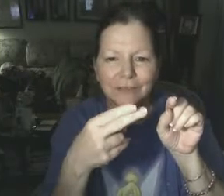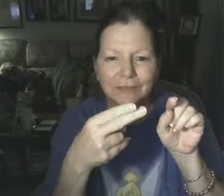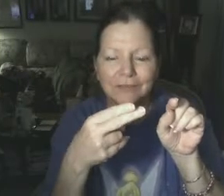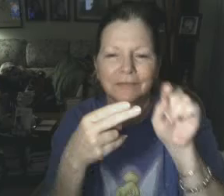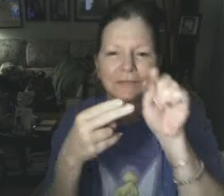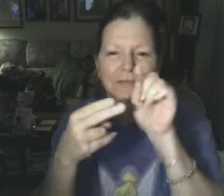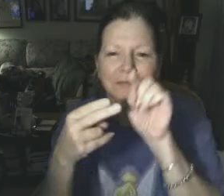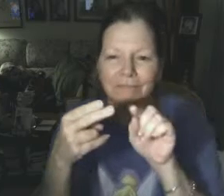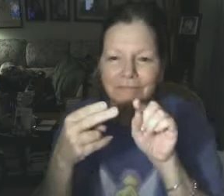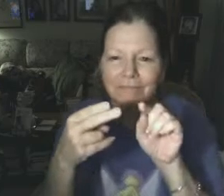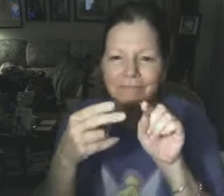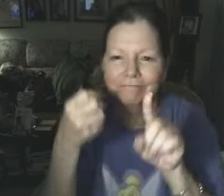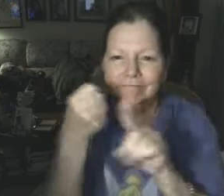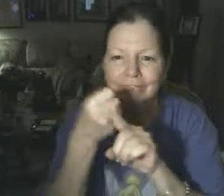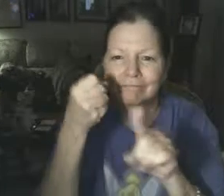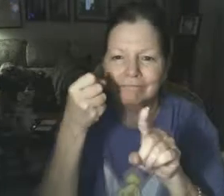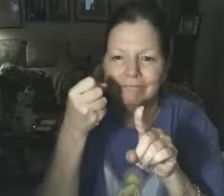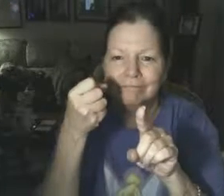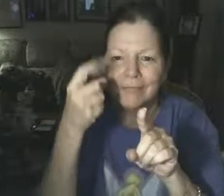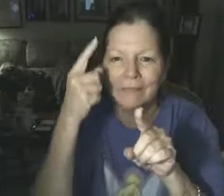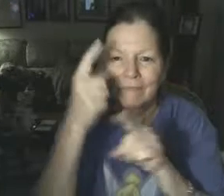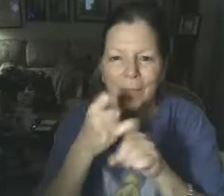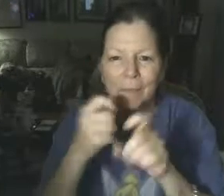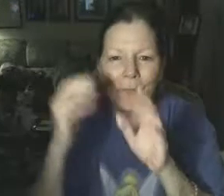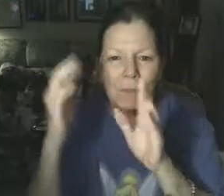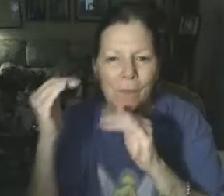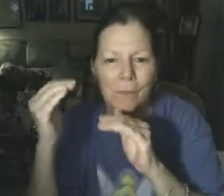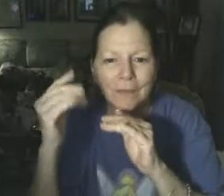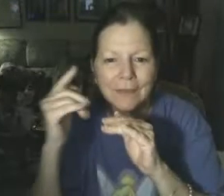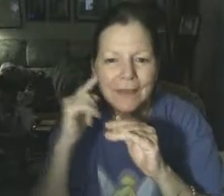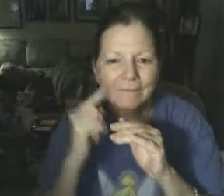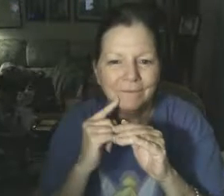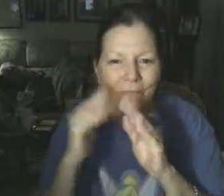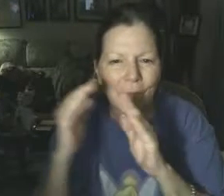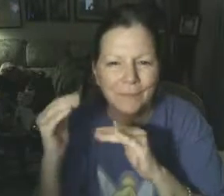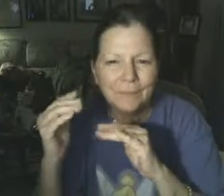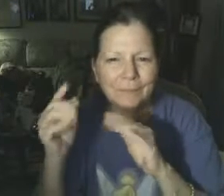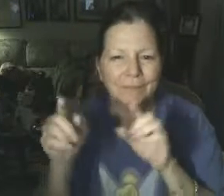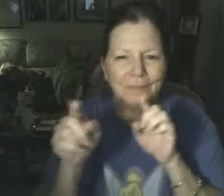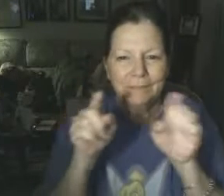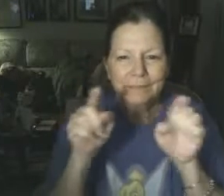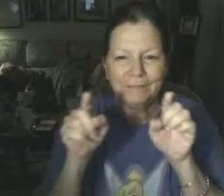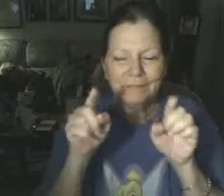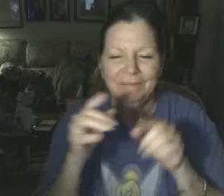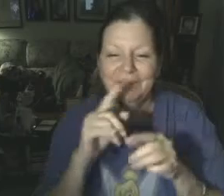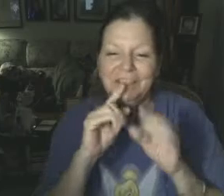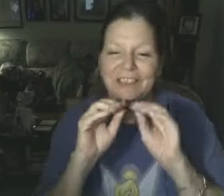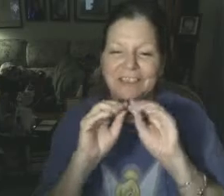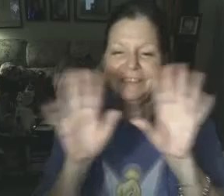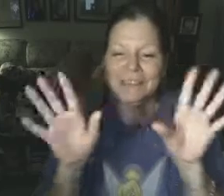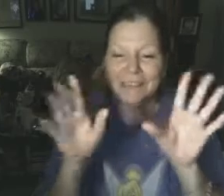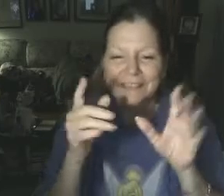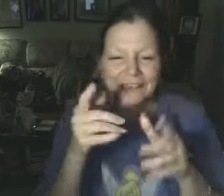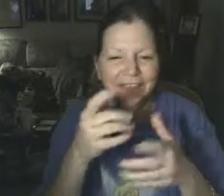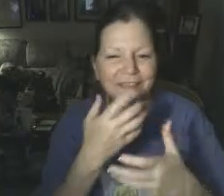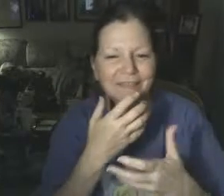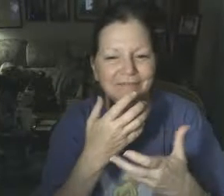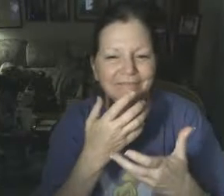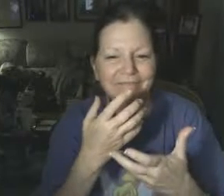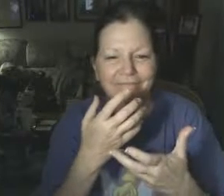of Louisiana. He is a Republican. He voted with Democrats to pass the bill. The Congressman joins us tonight to explain why.